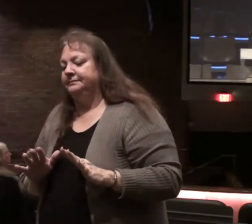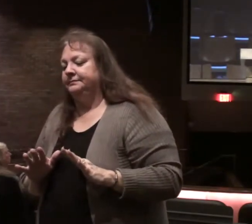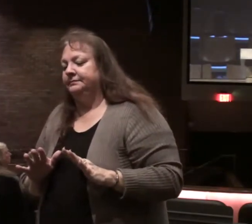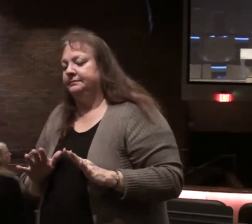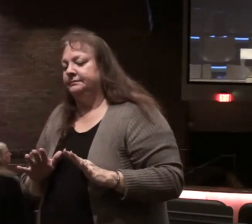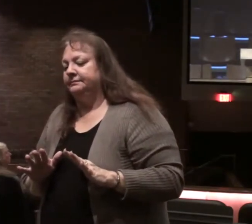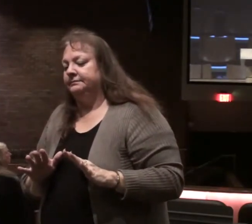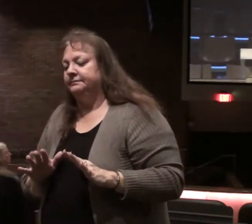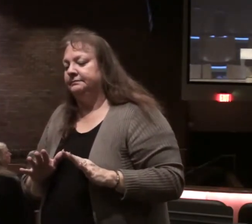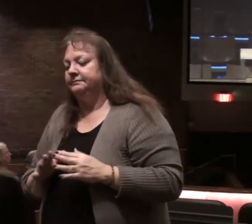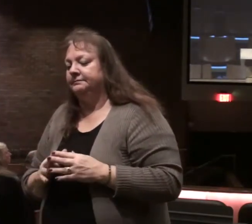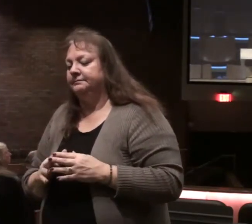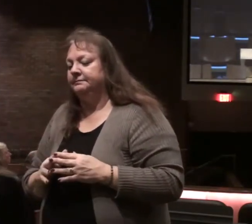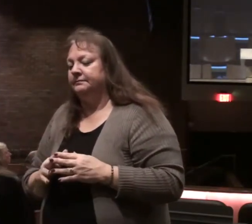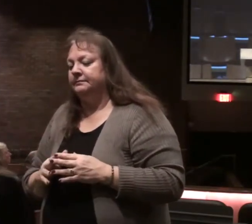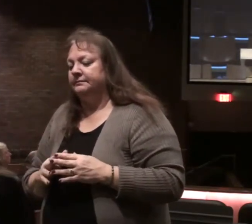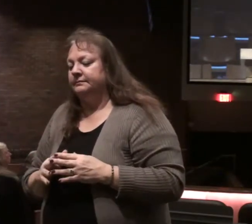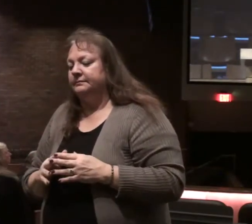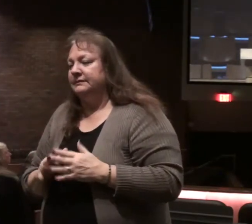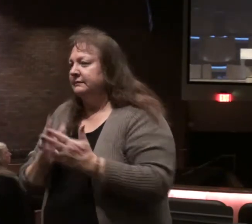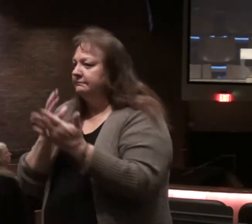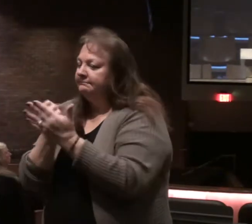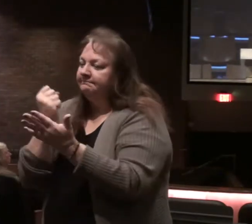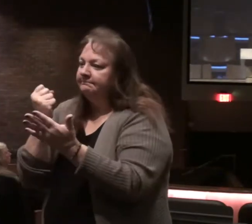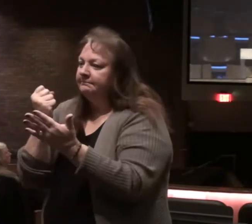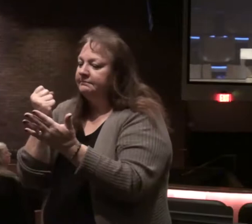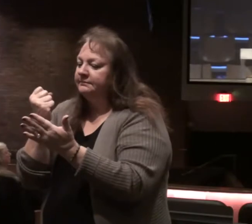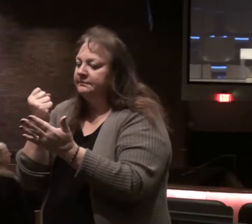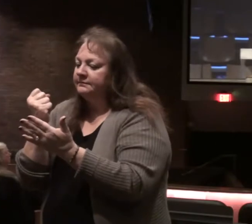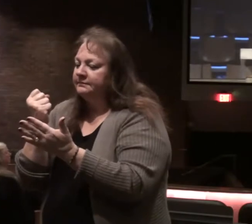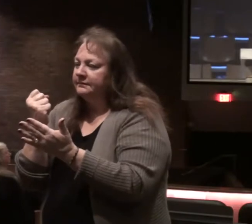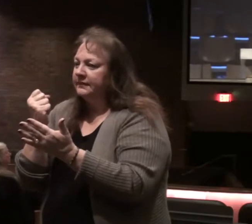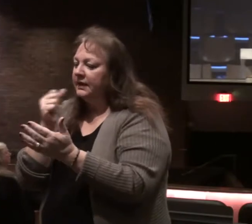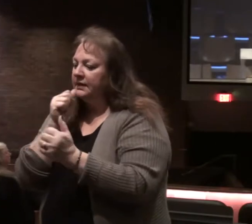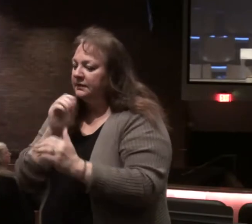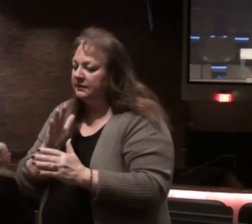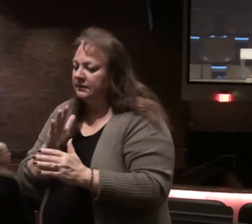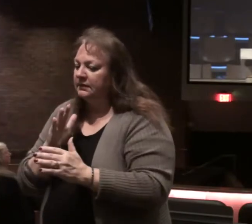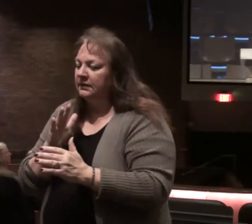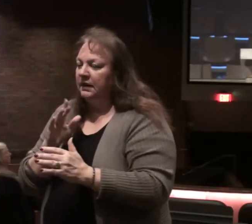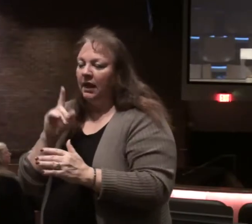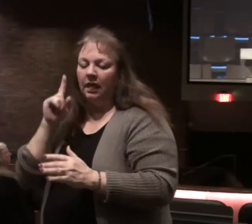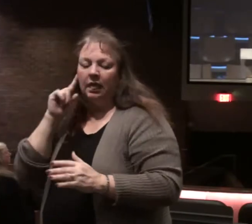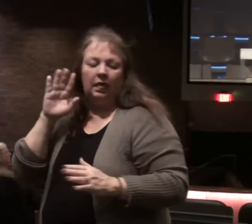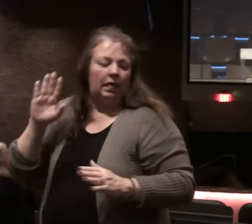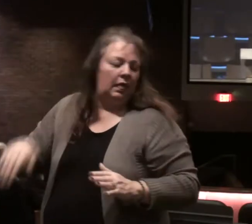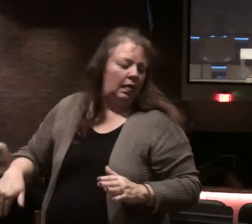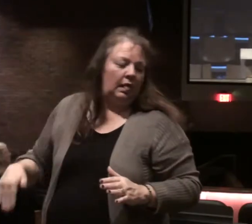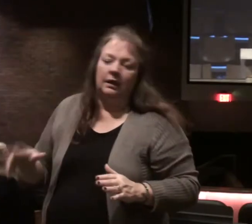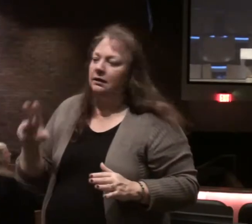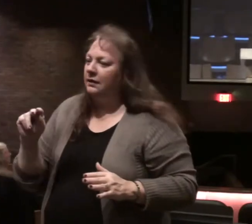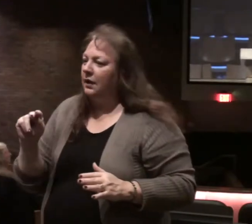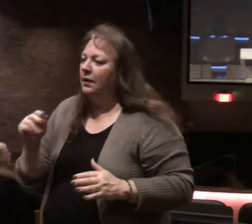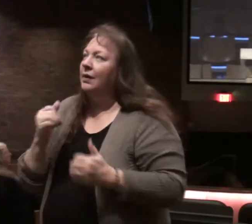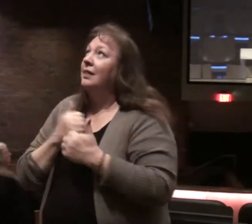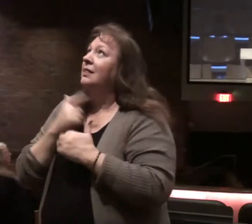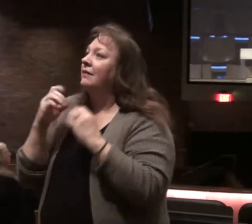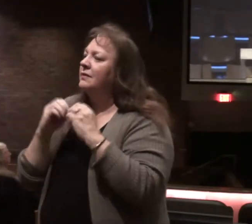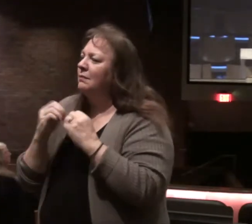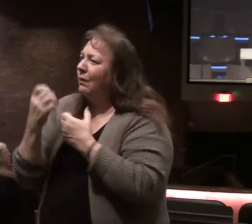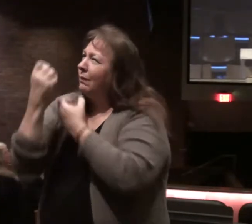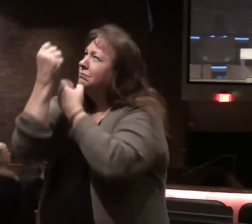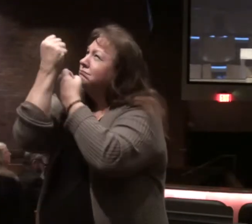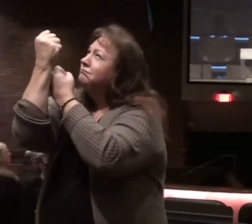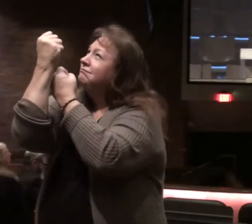in this life we have to take advantage of his word though his blessings can't close our ears to his truth so let's love it more cling to it